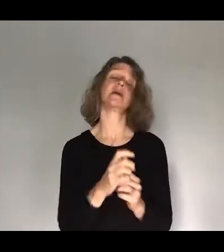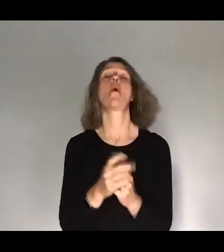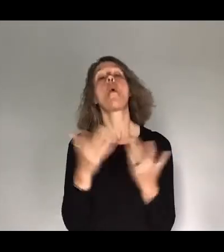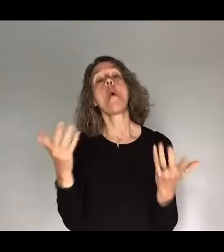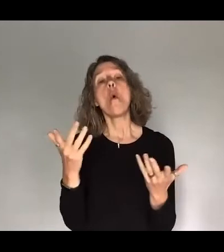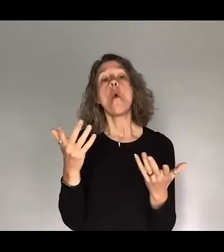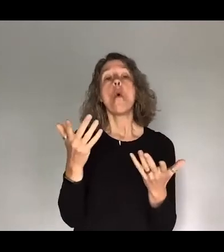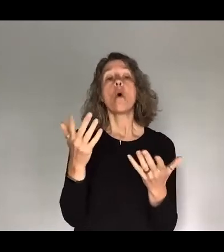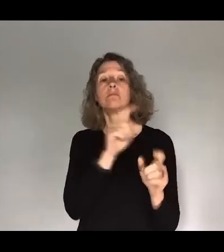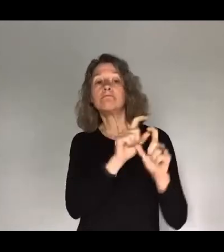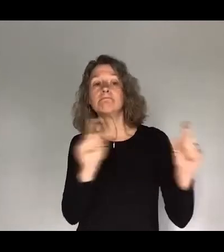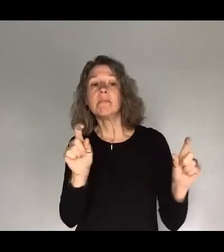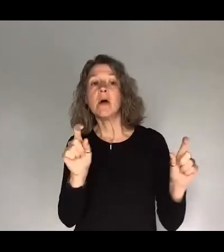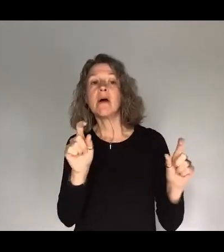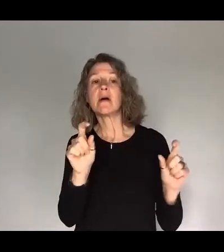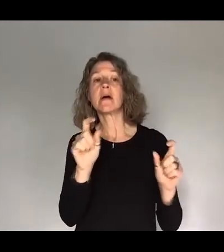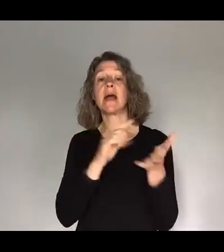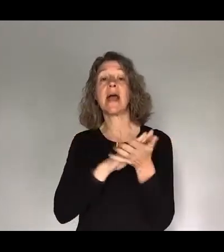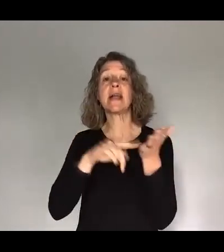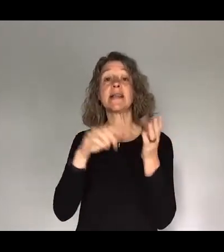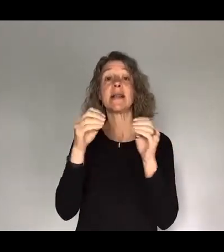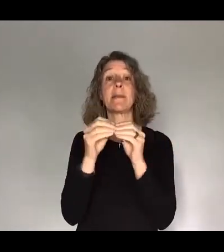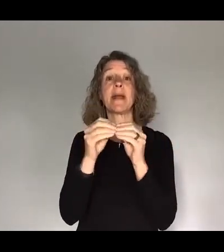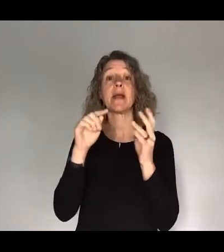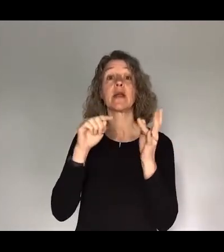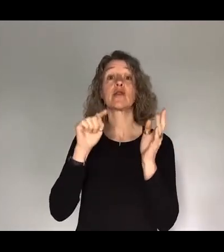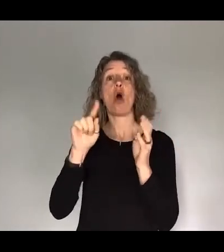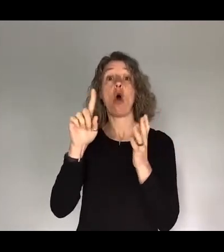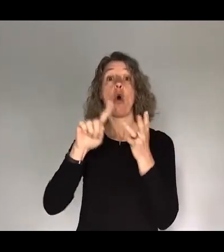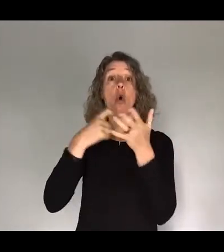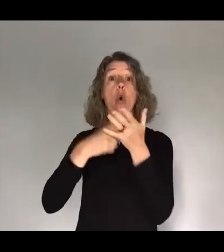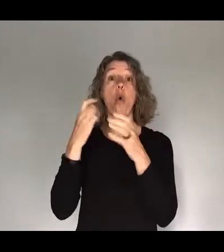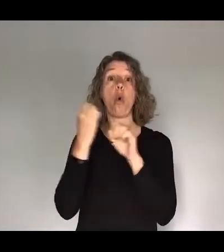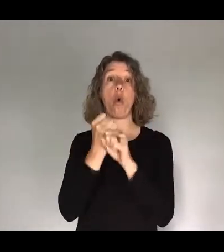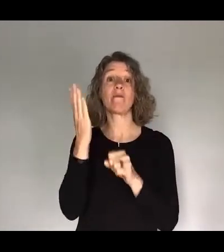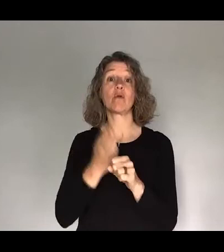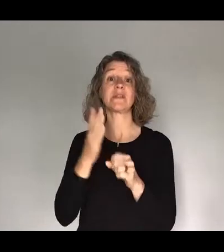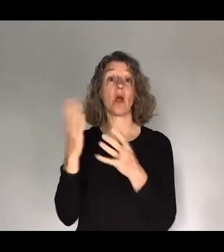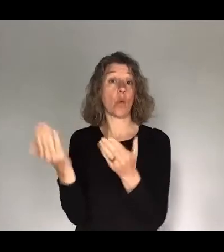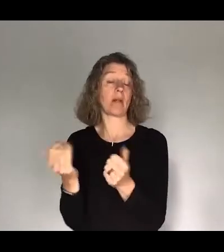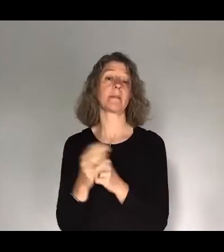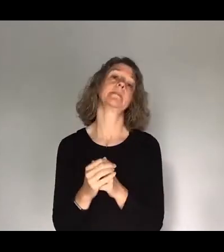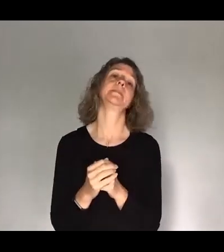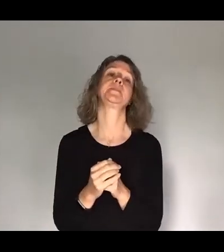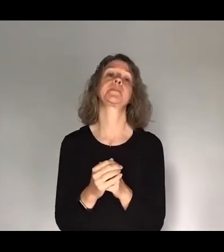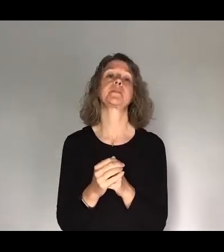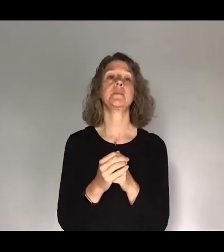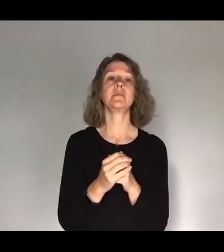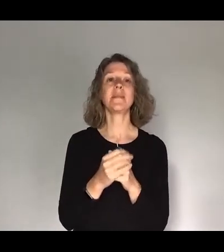a little form and someone from the team will be in touch with you. Hey, we had a lovely visit from Stan last week, one of our members of the congregation who has been watching